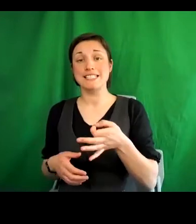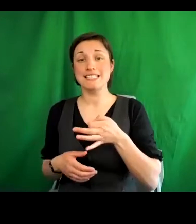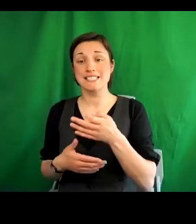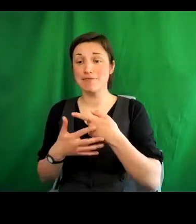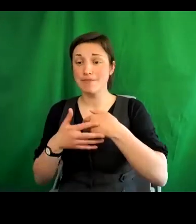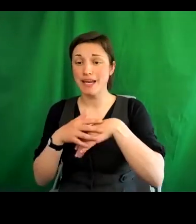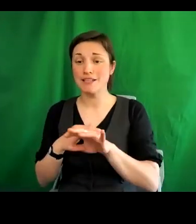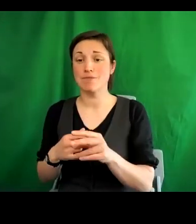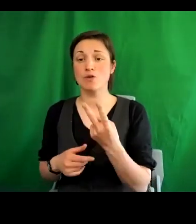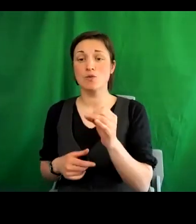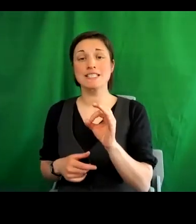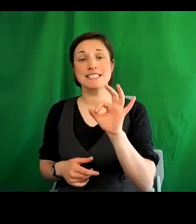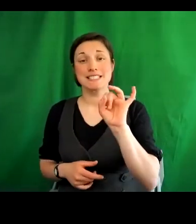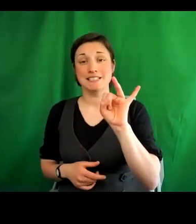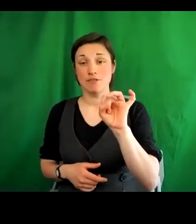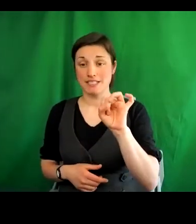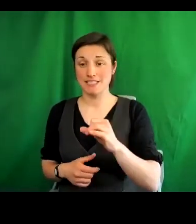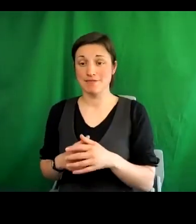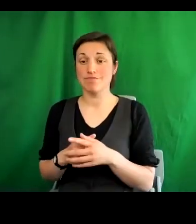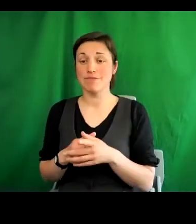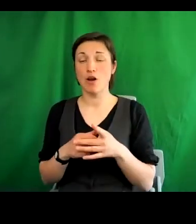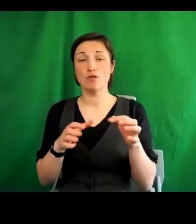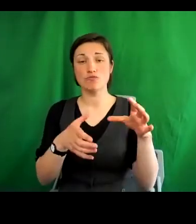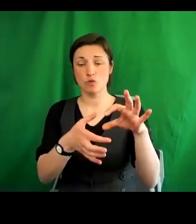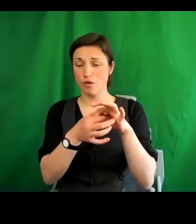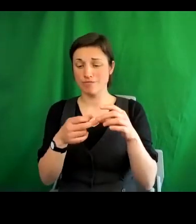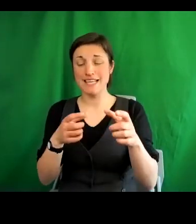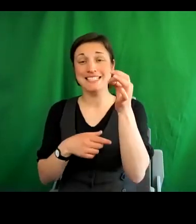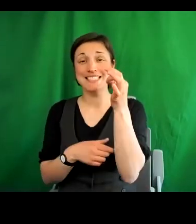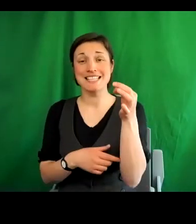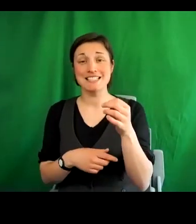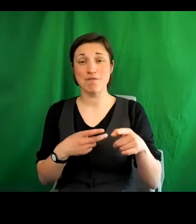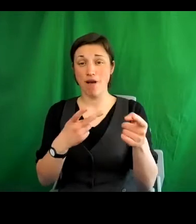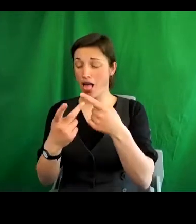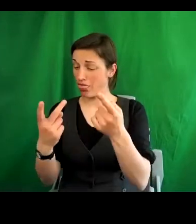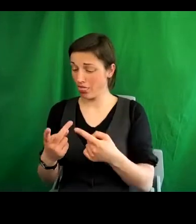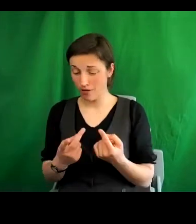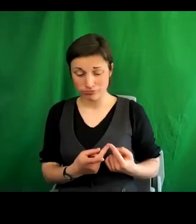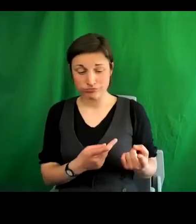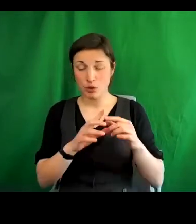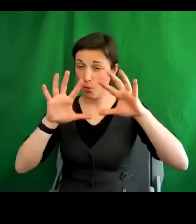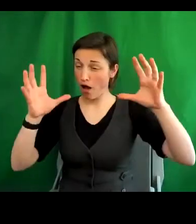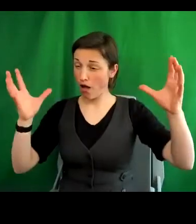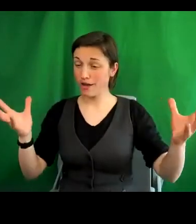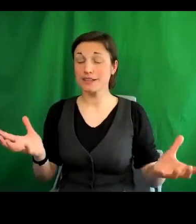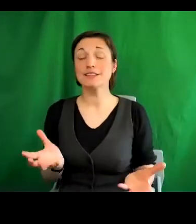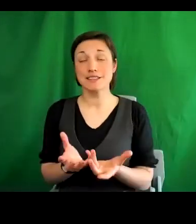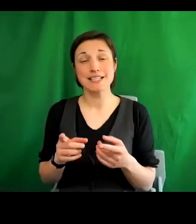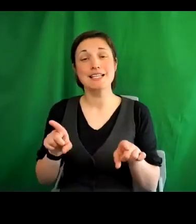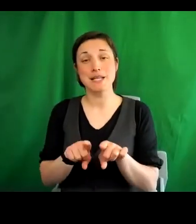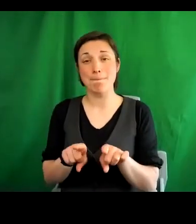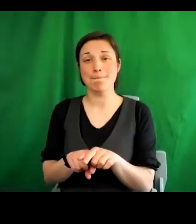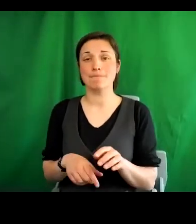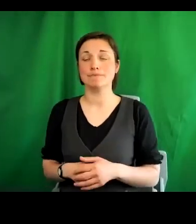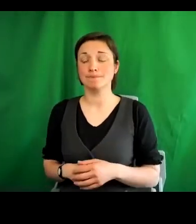joined a growing number of cities around the world but was the first in the UK to do so. The declaration followed several